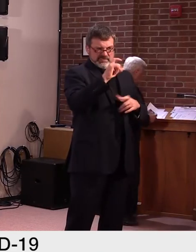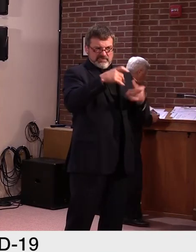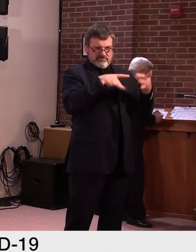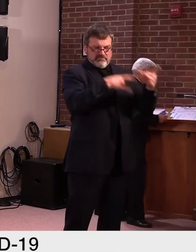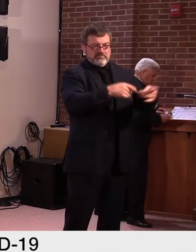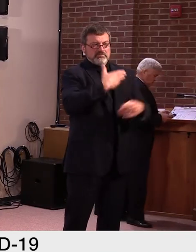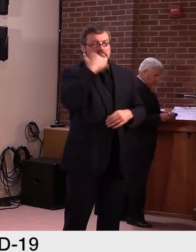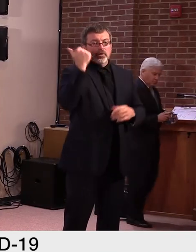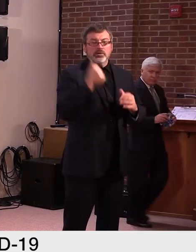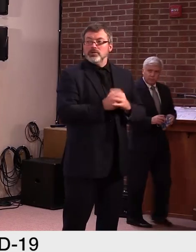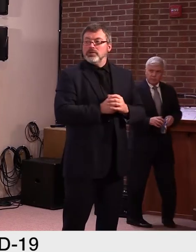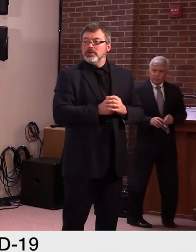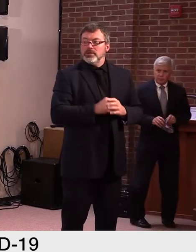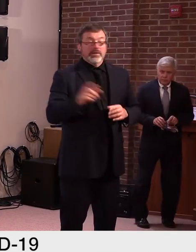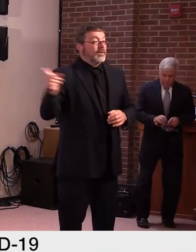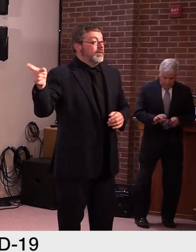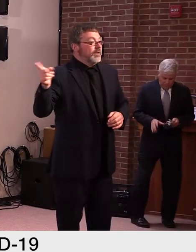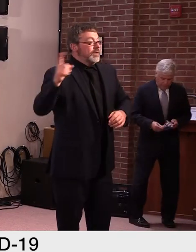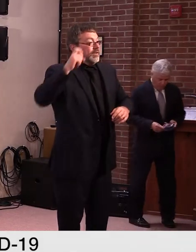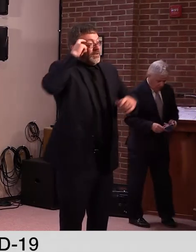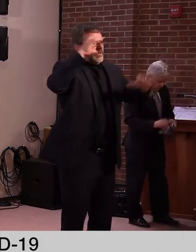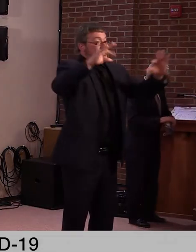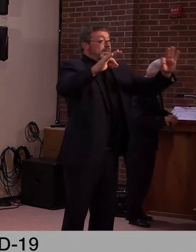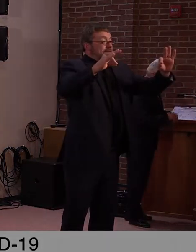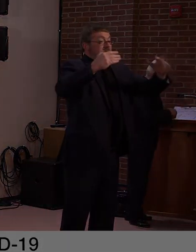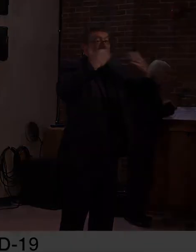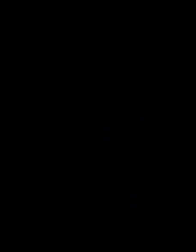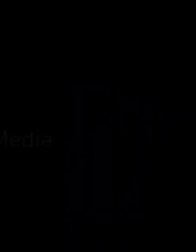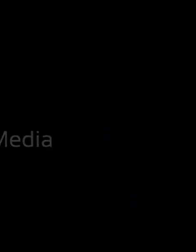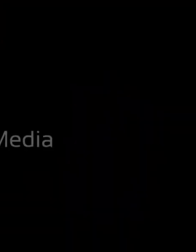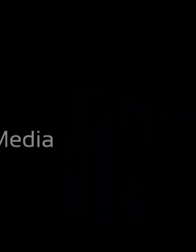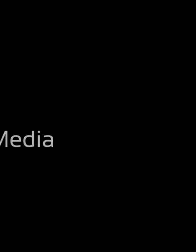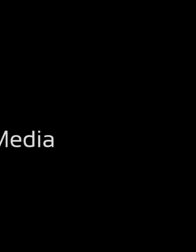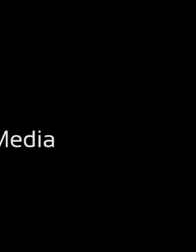That's it. Okay. Thank you very much for tuning in. We'll see you back on Tuesday.